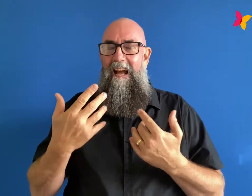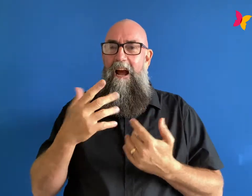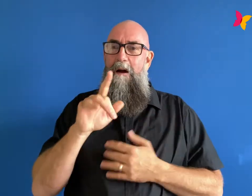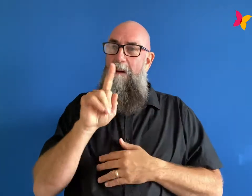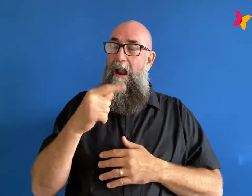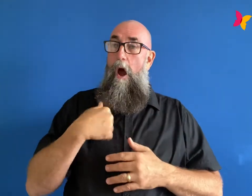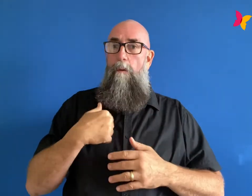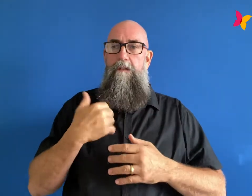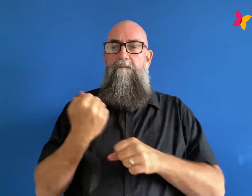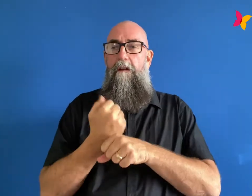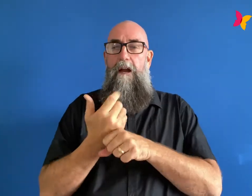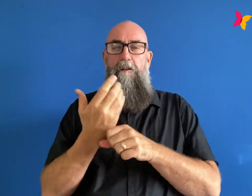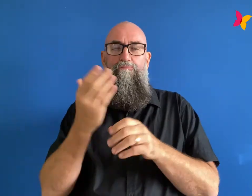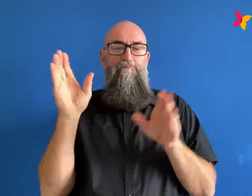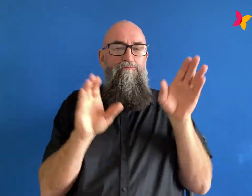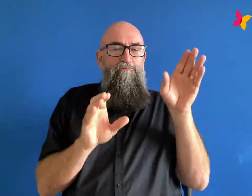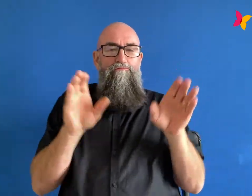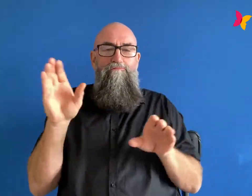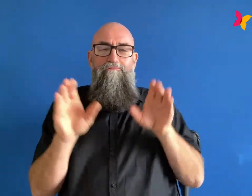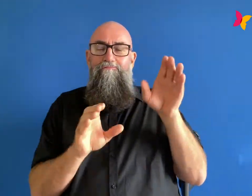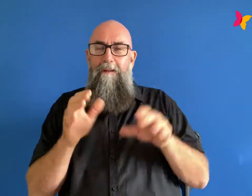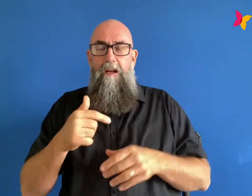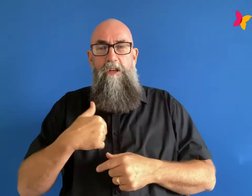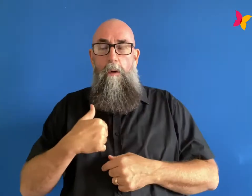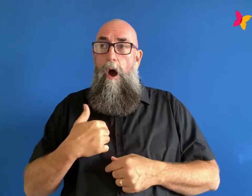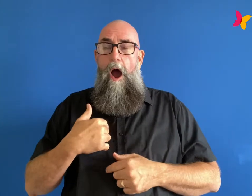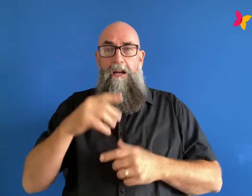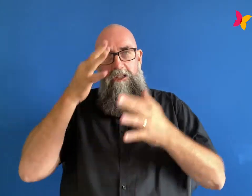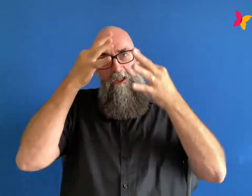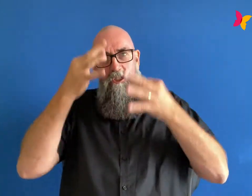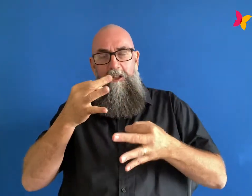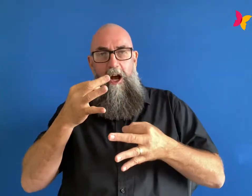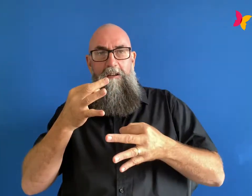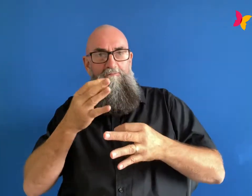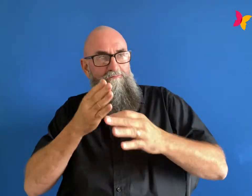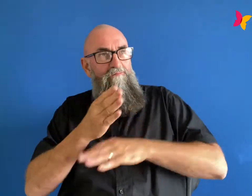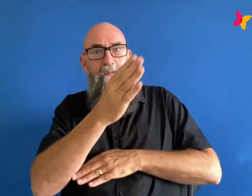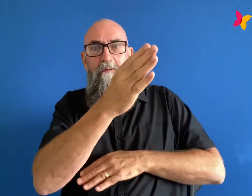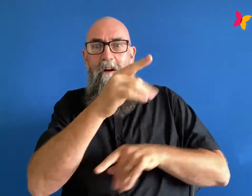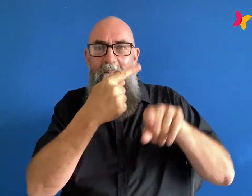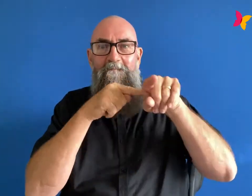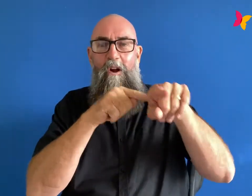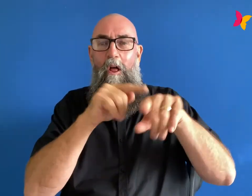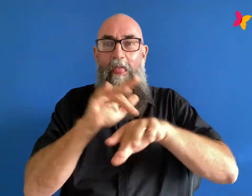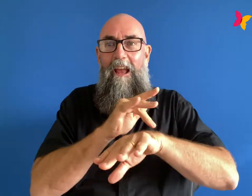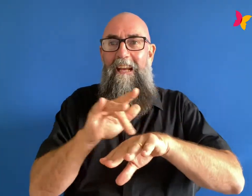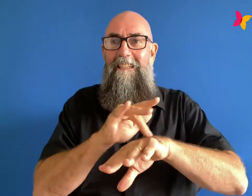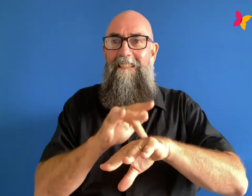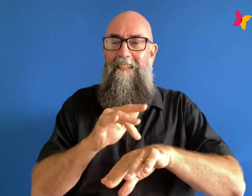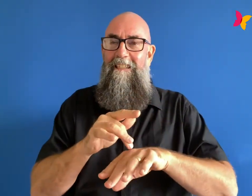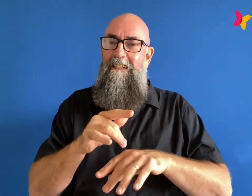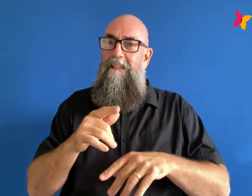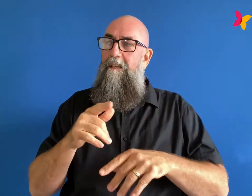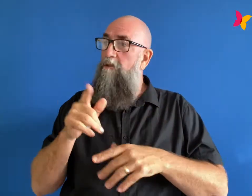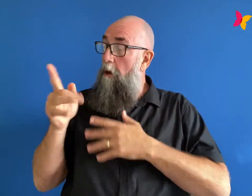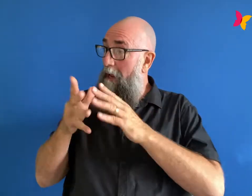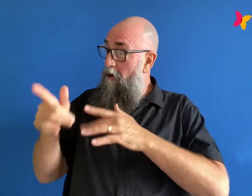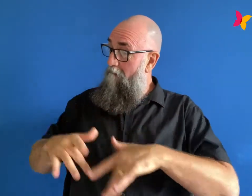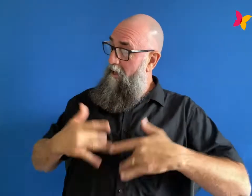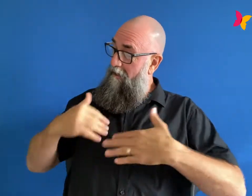so that's naturally the laneway i took made you feel special yes how do you feel about the term drama queen